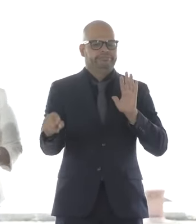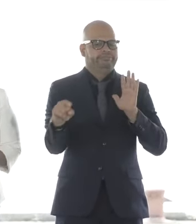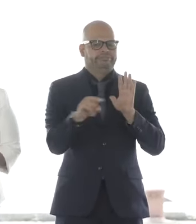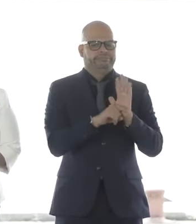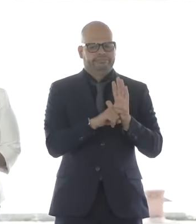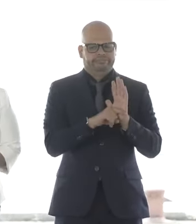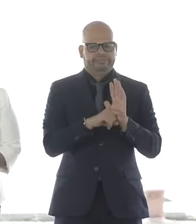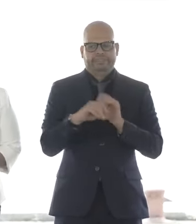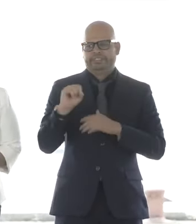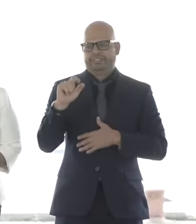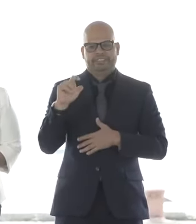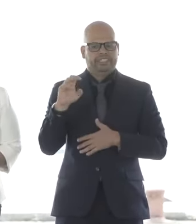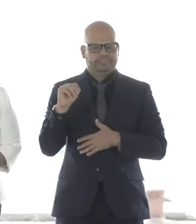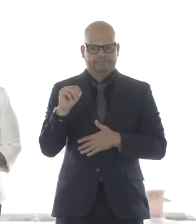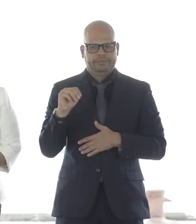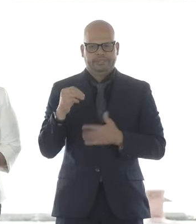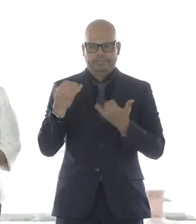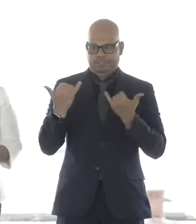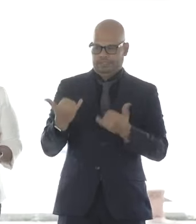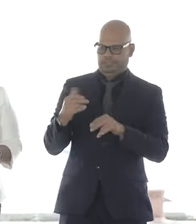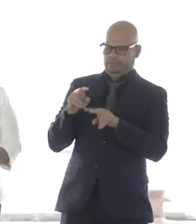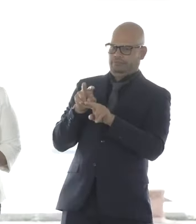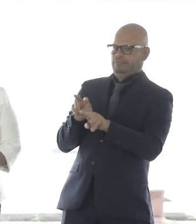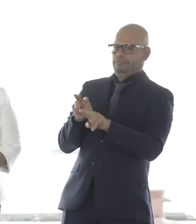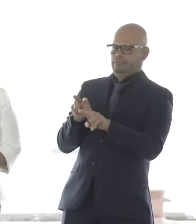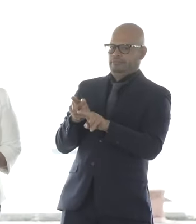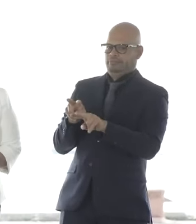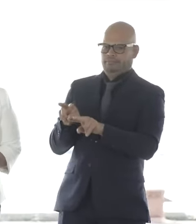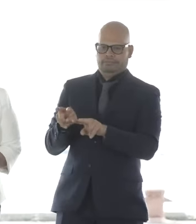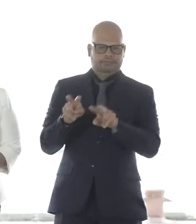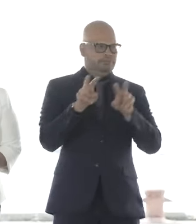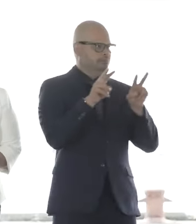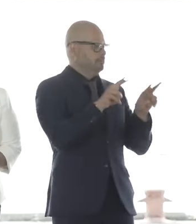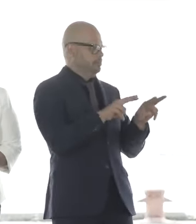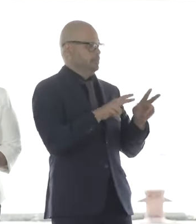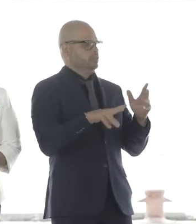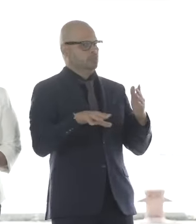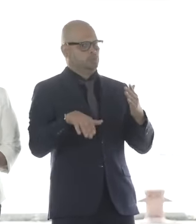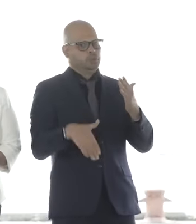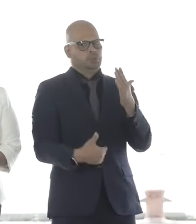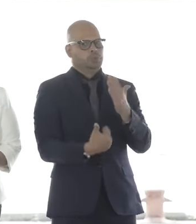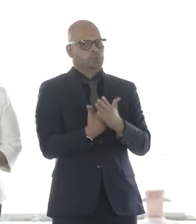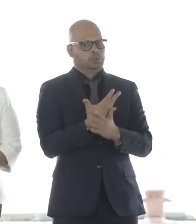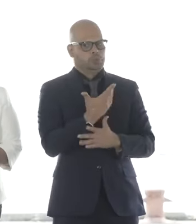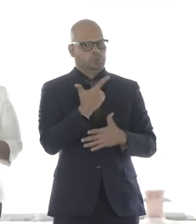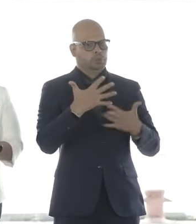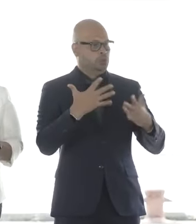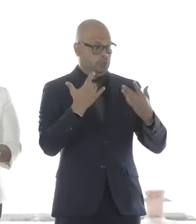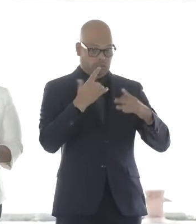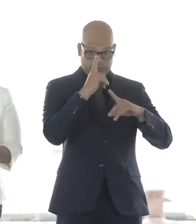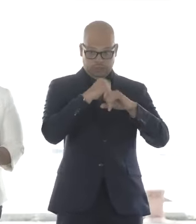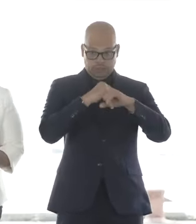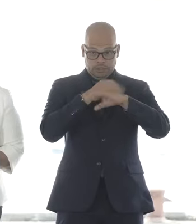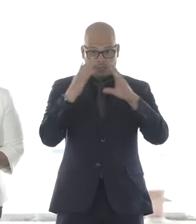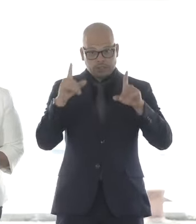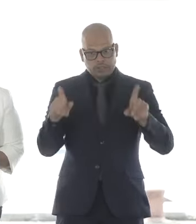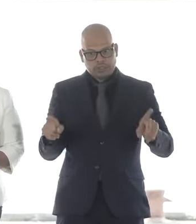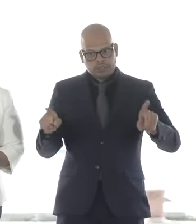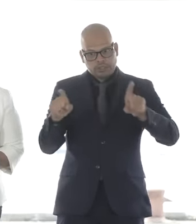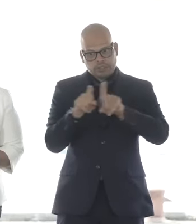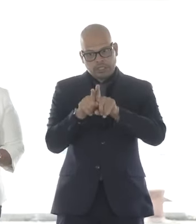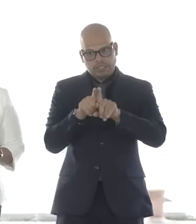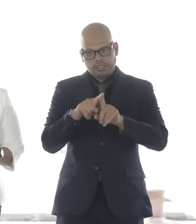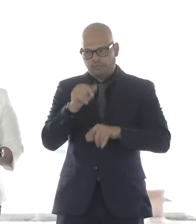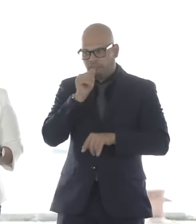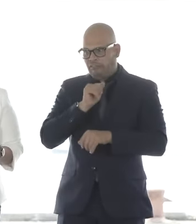think about moving in a new direction, what better place could you imagine than the same location that had to put up with the other stuff,